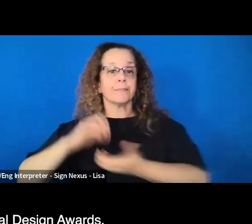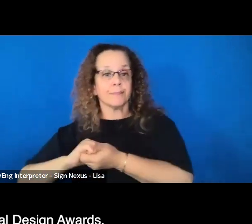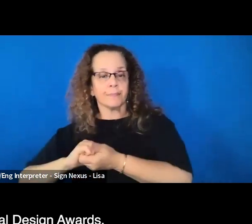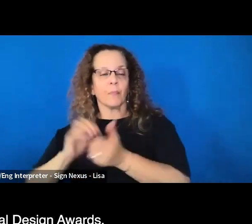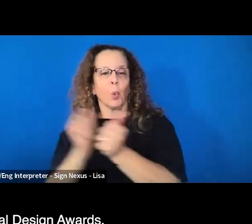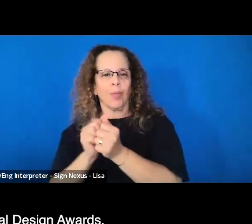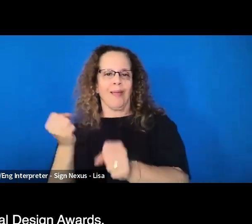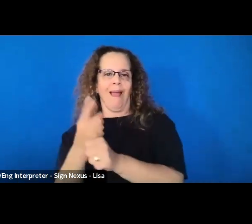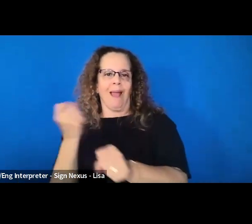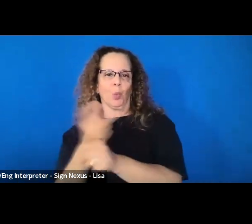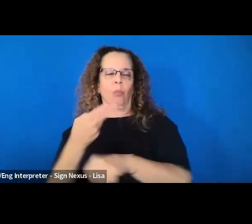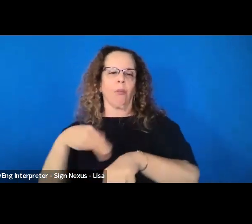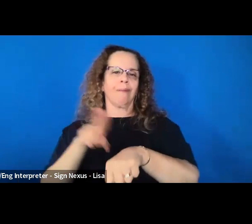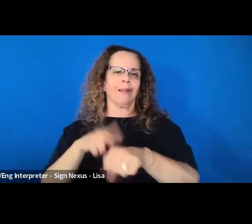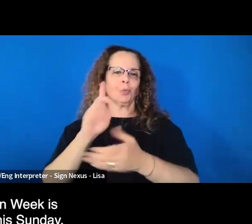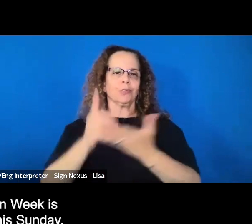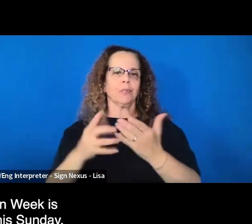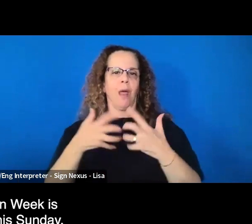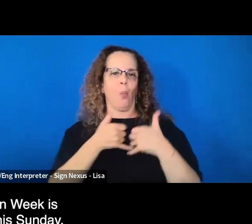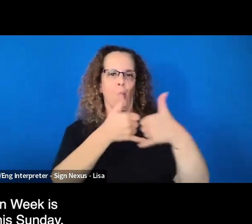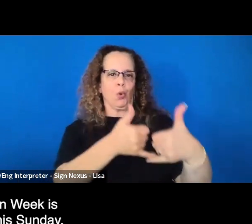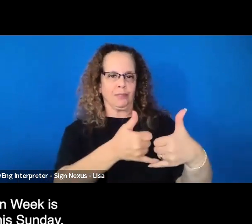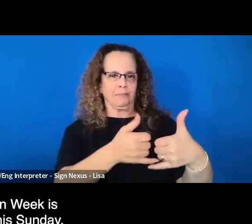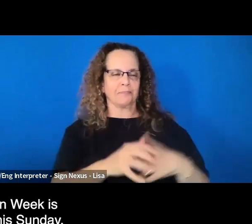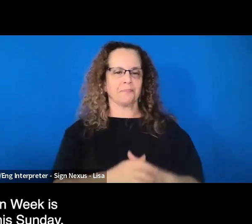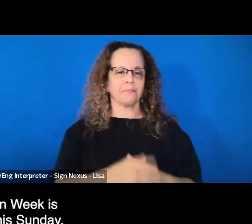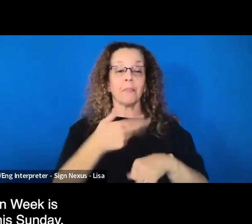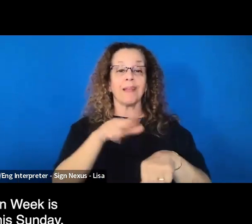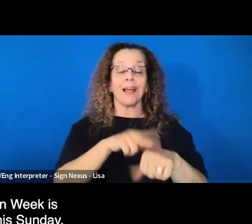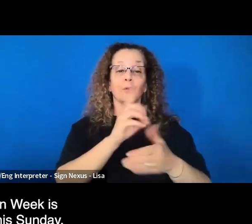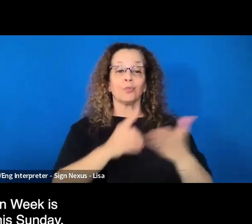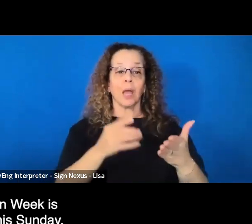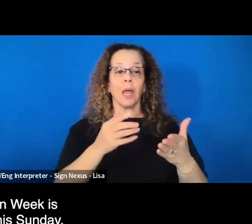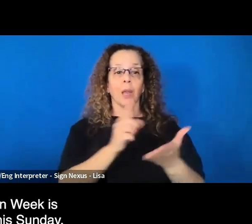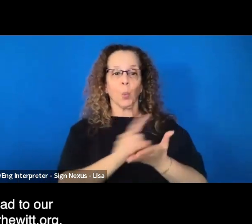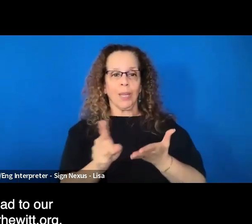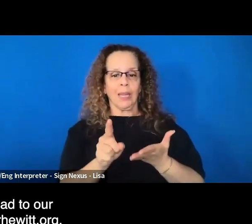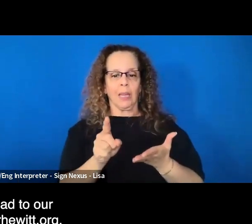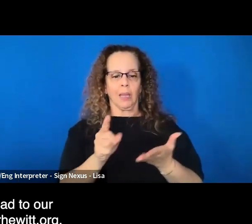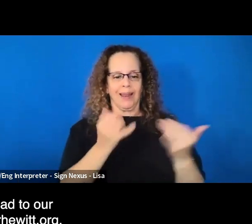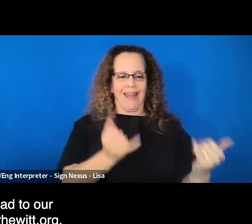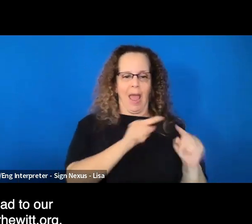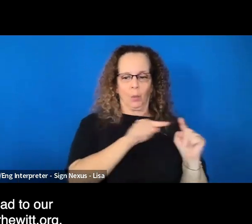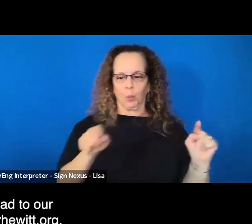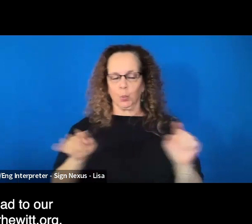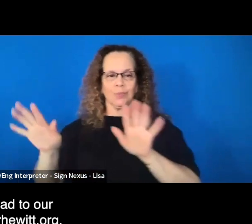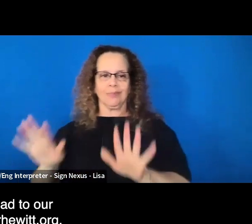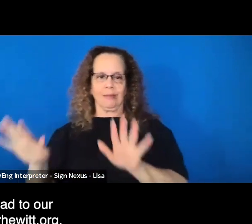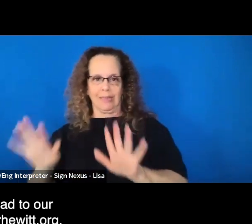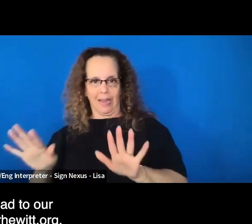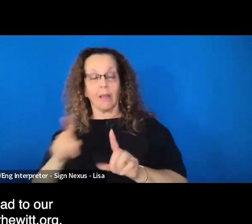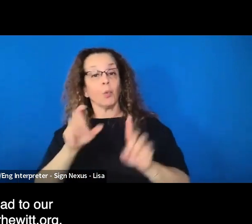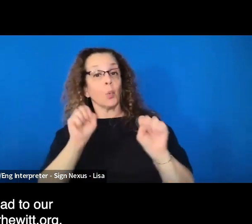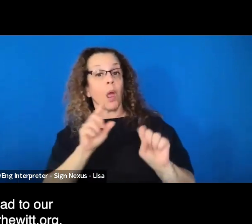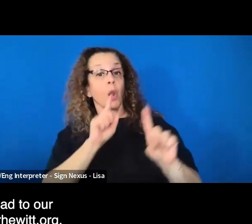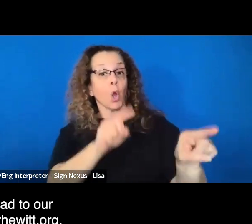Design Awards. National Design Week is going through this Sunday. So you can head to our website,